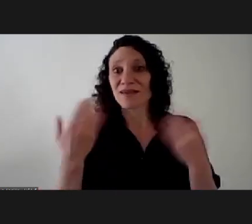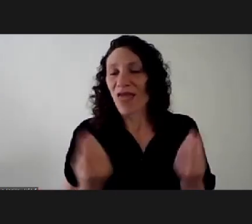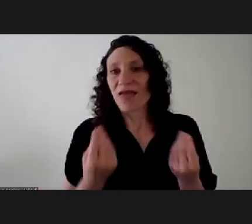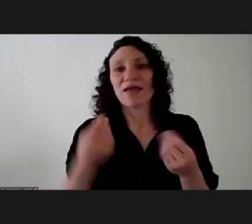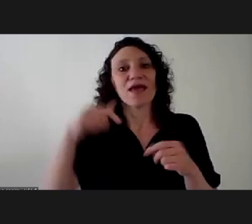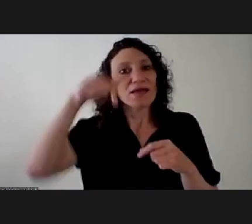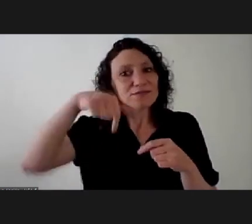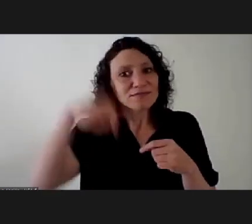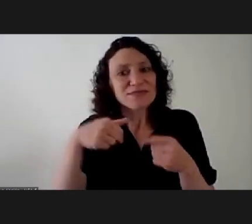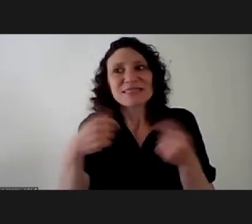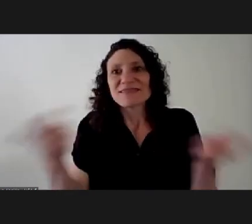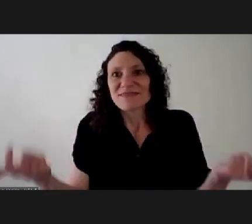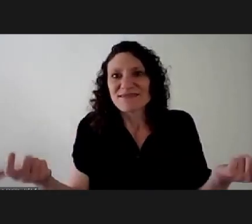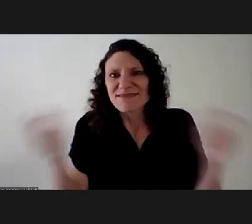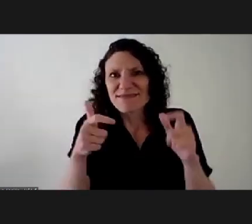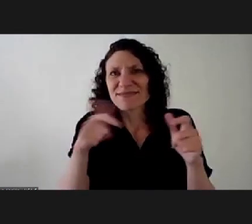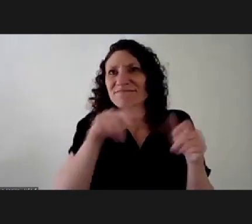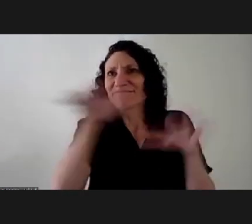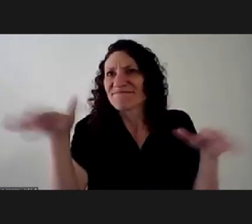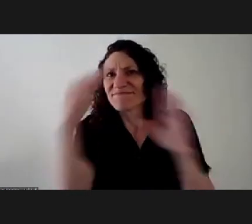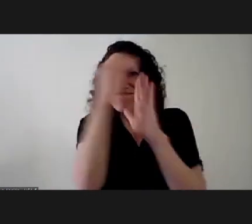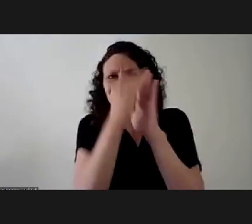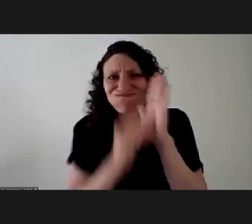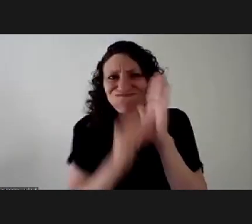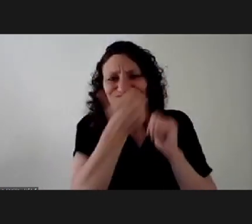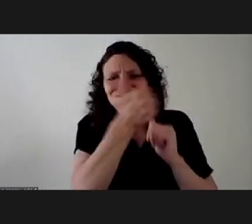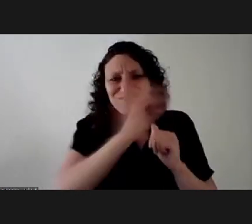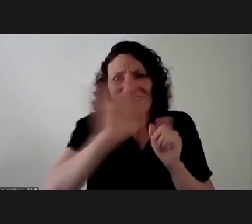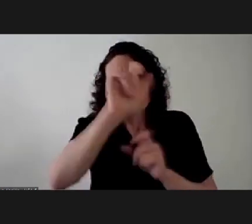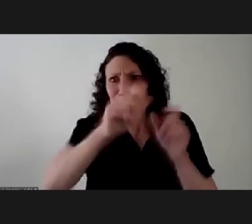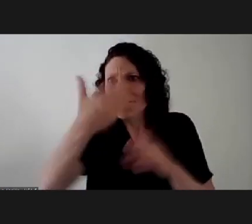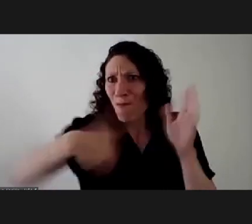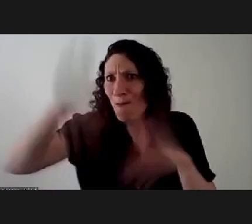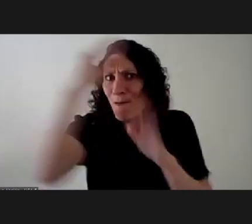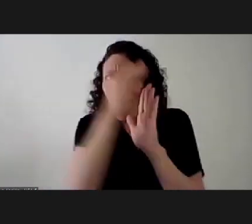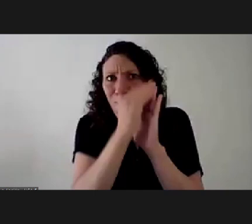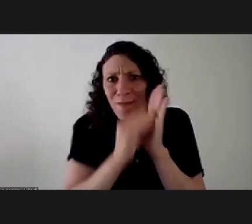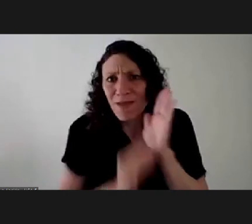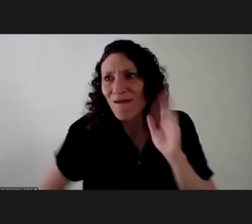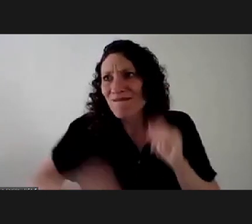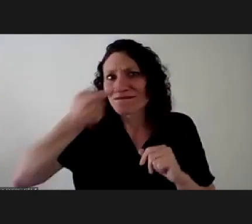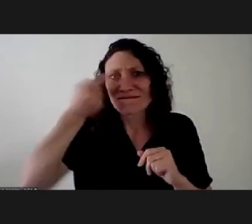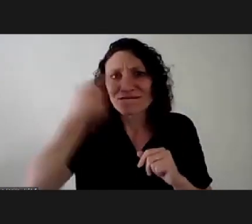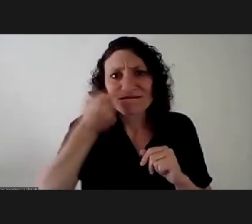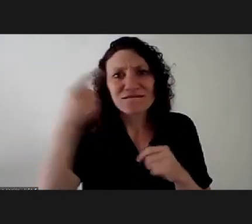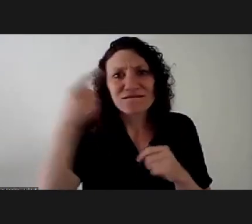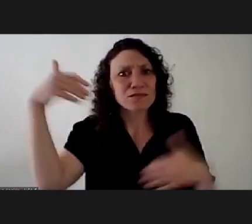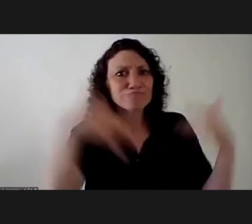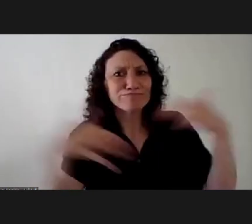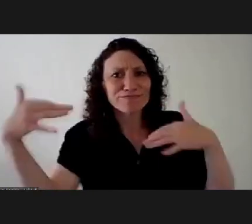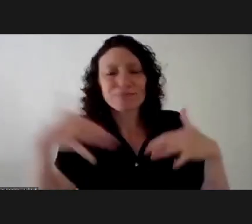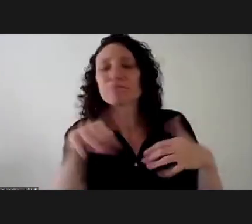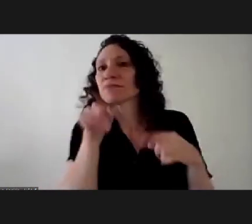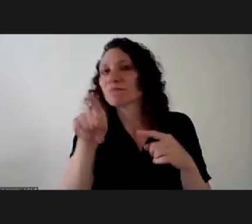celebrating with a great source of joy which is that we have more than 500 people who are interested in